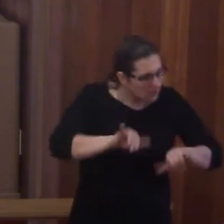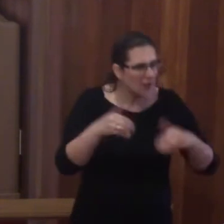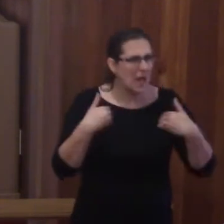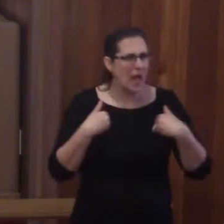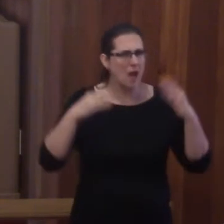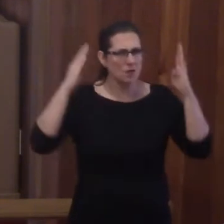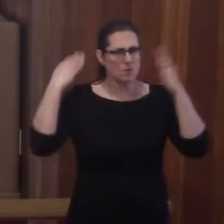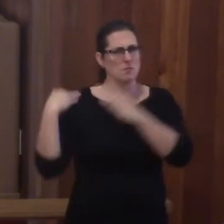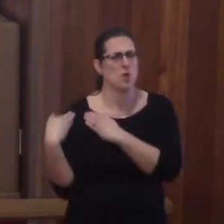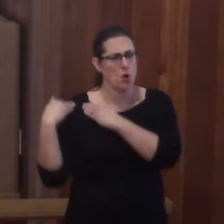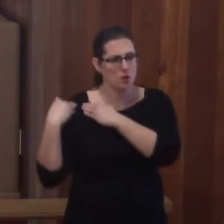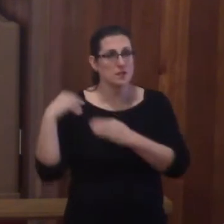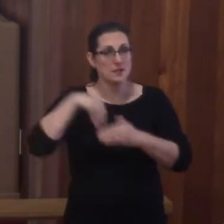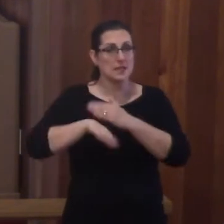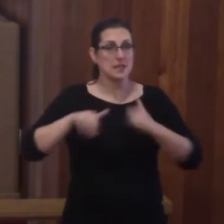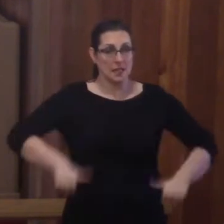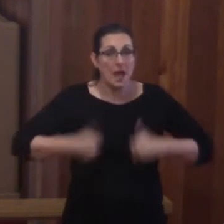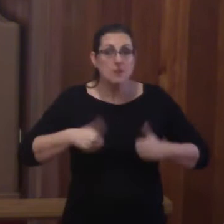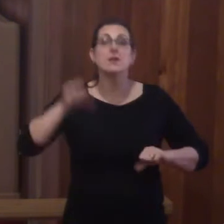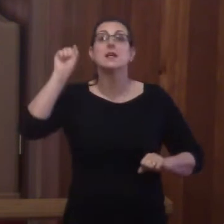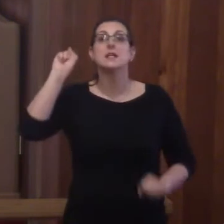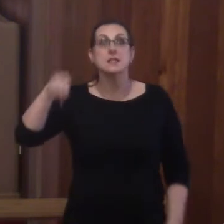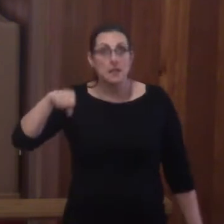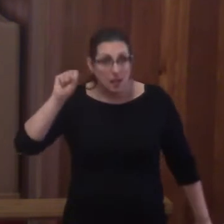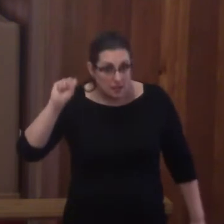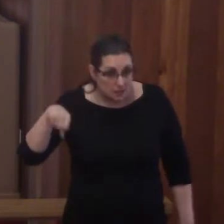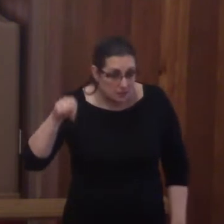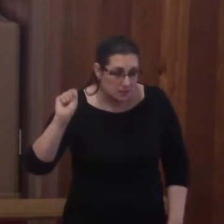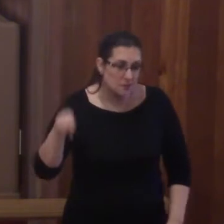have burdens in this life? Yes!